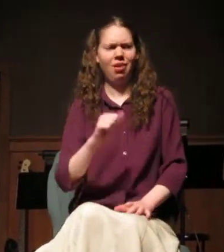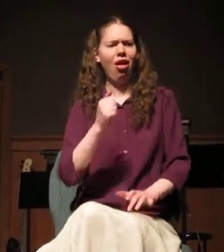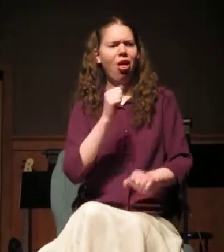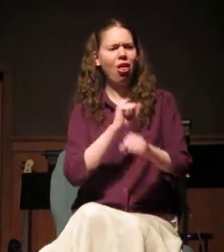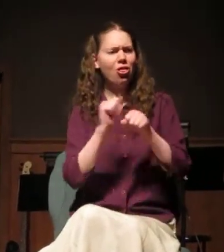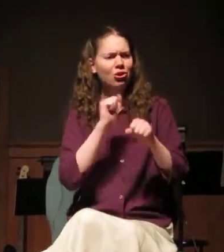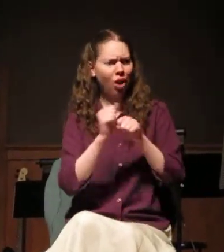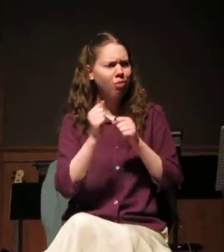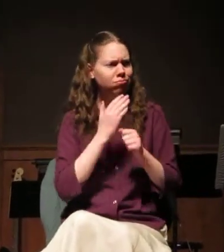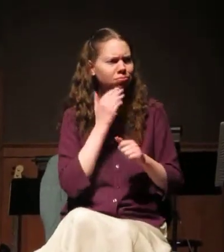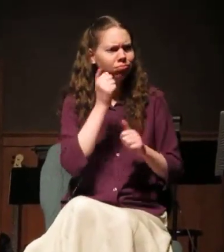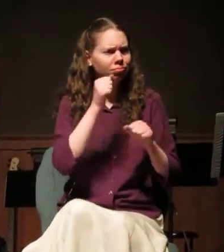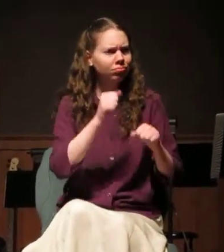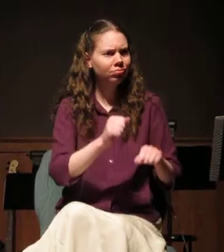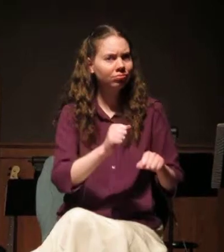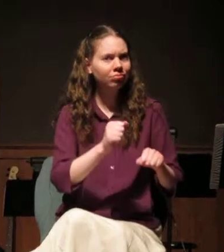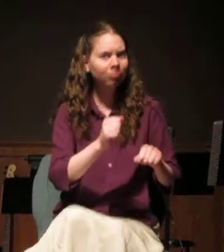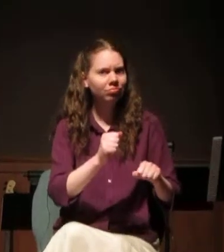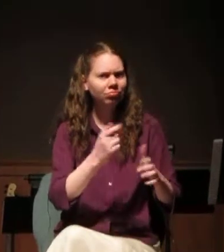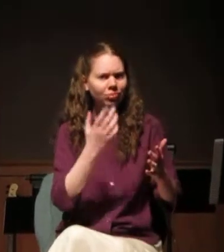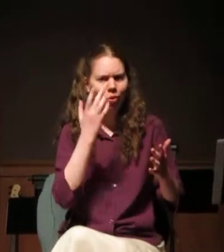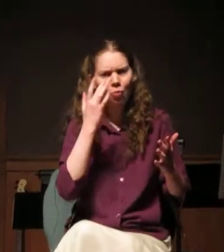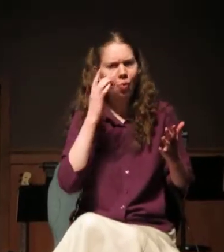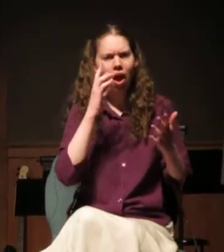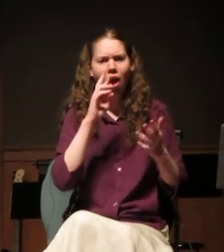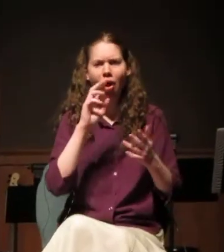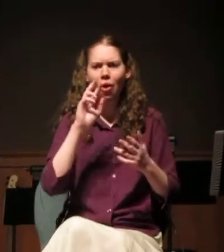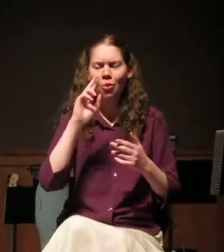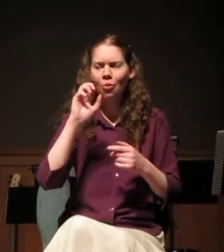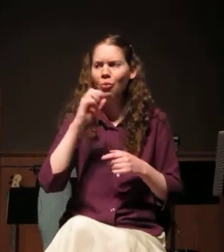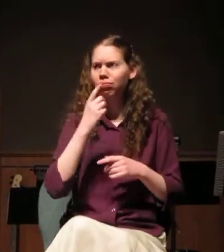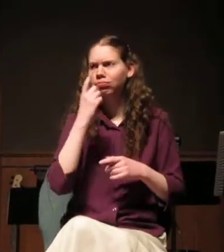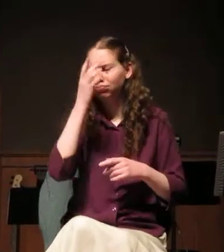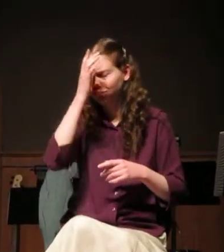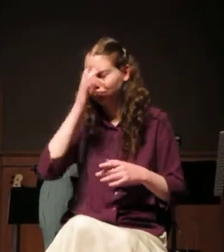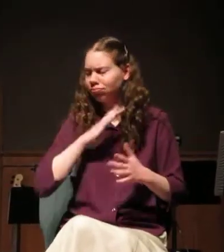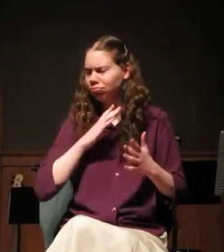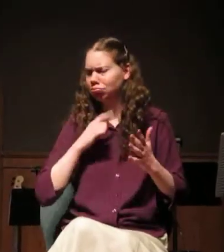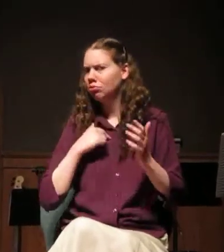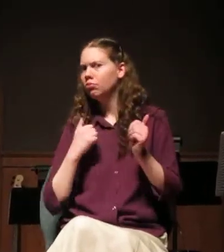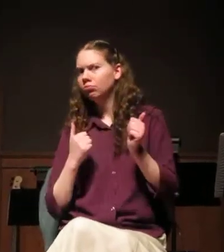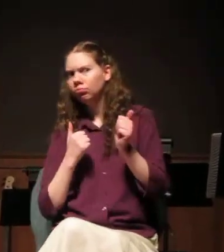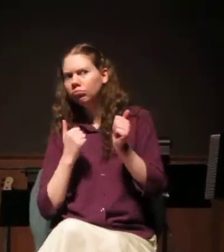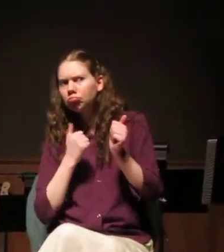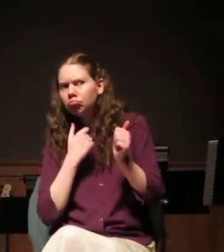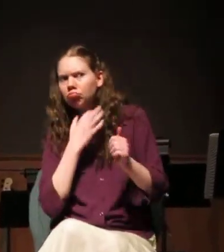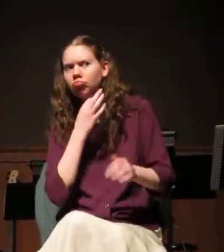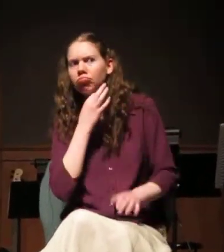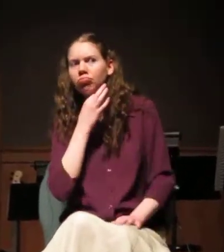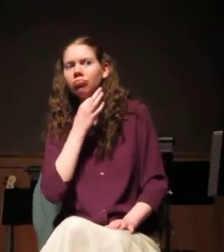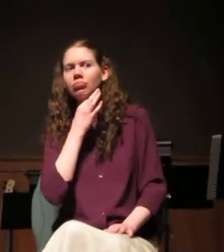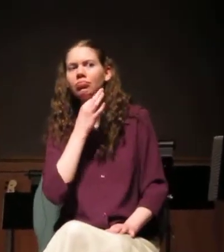to be a ragman in the inner city? I followed him. My curiosity drove me, and I wasn't disappointed.